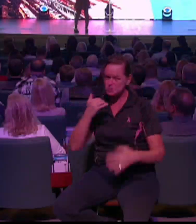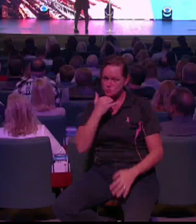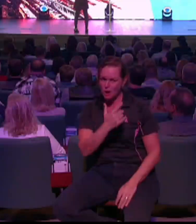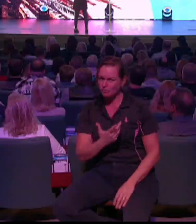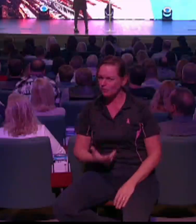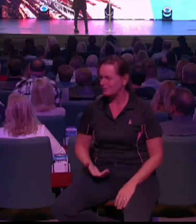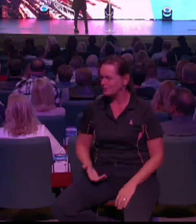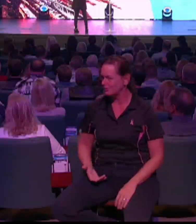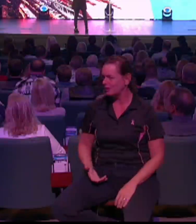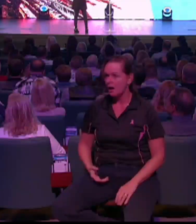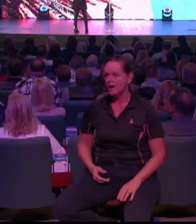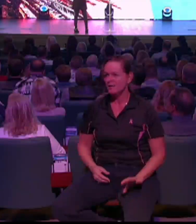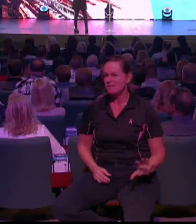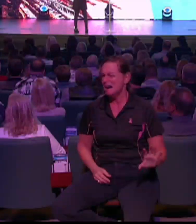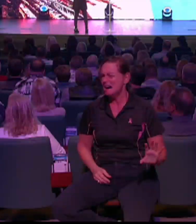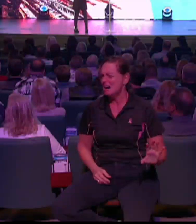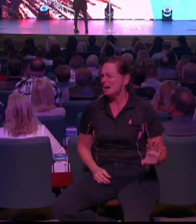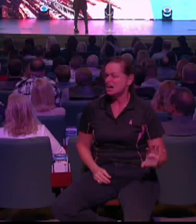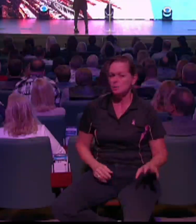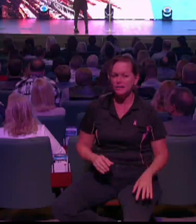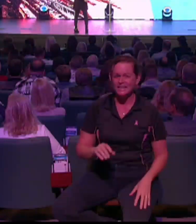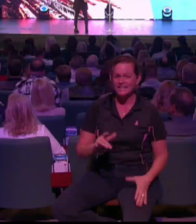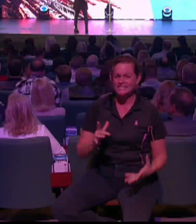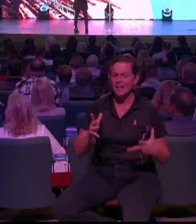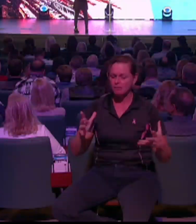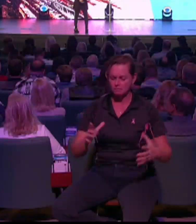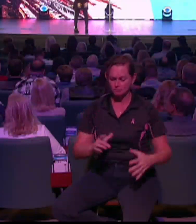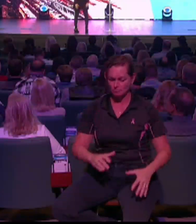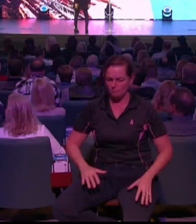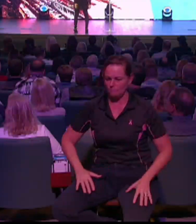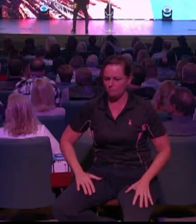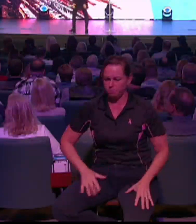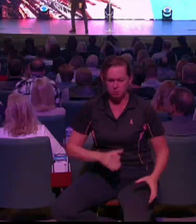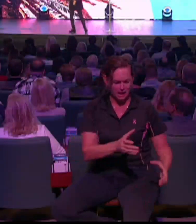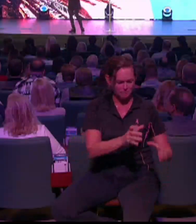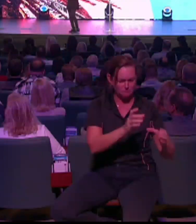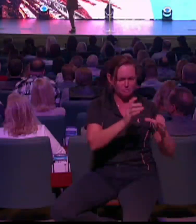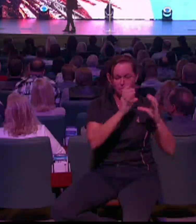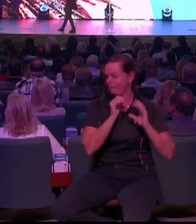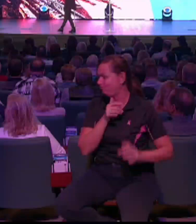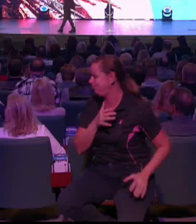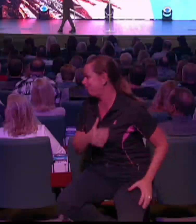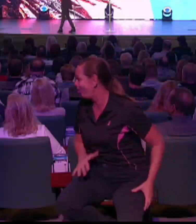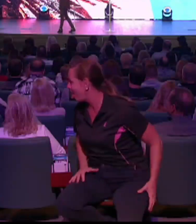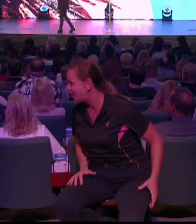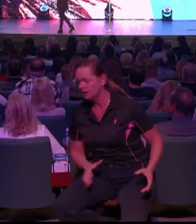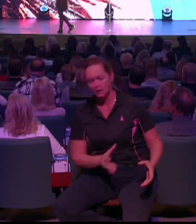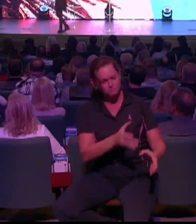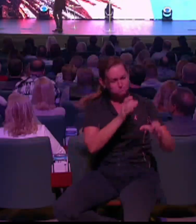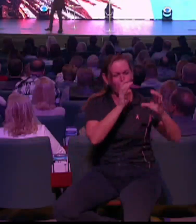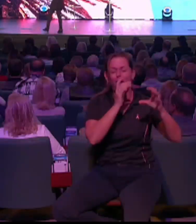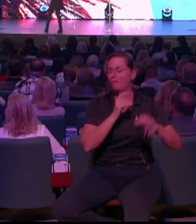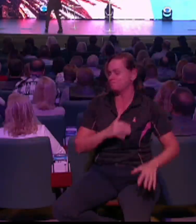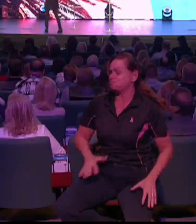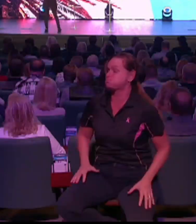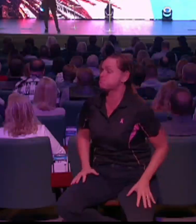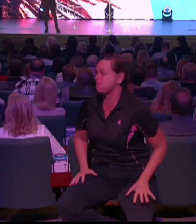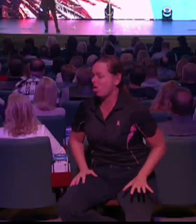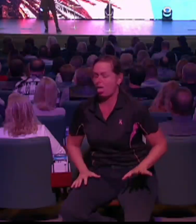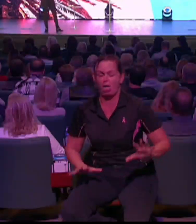like eight pounds of their vegetables. You shouldn't take it. I was like, now I'm going have to drink it and throw up. But it was like these people were so gracious everywhere